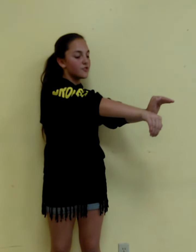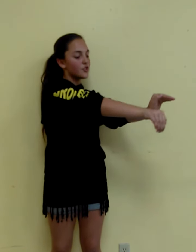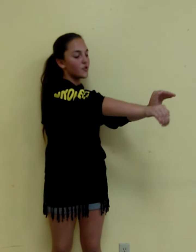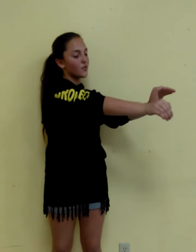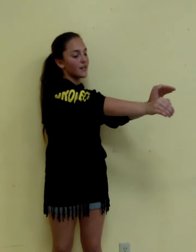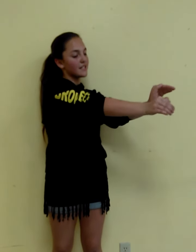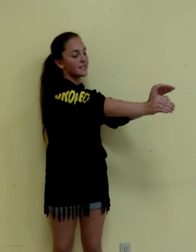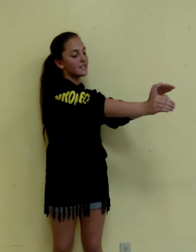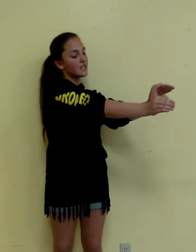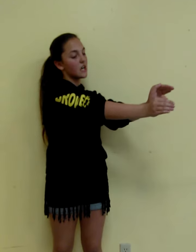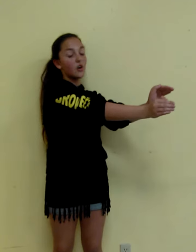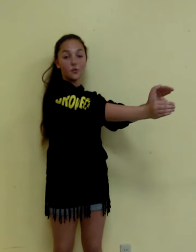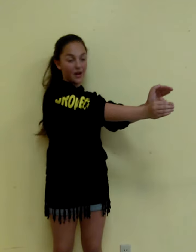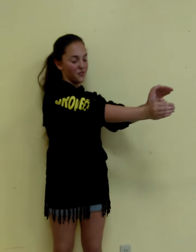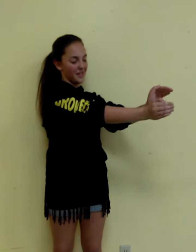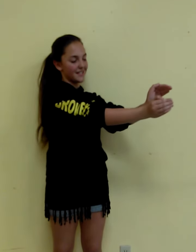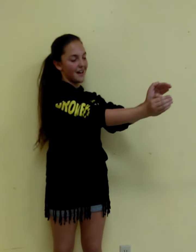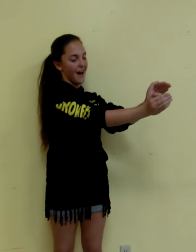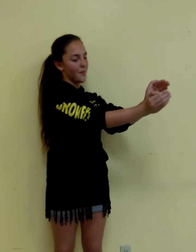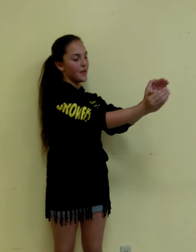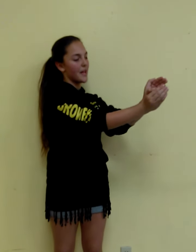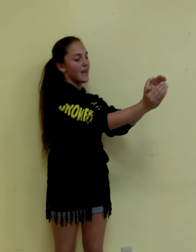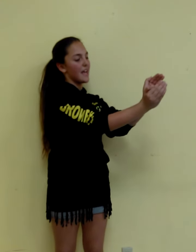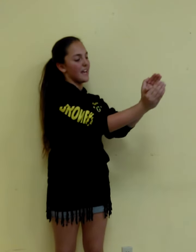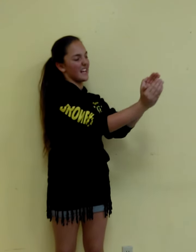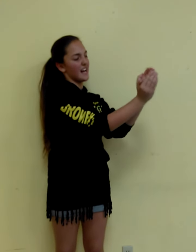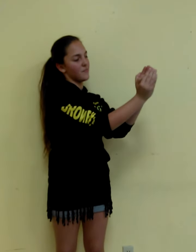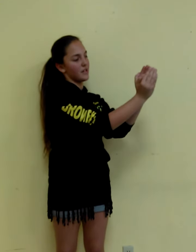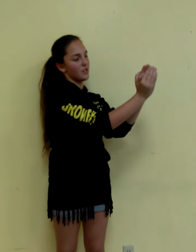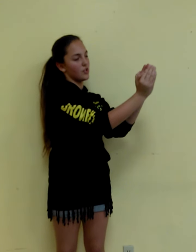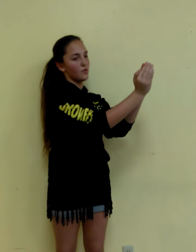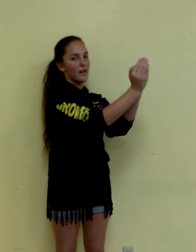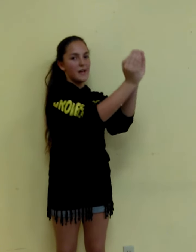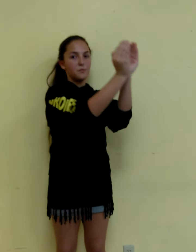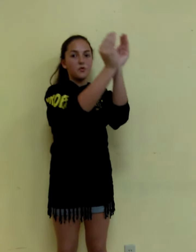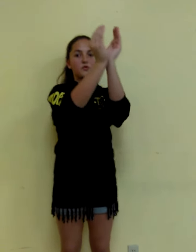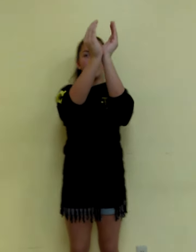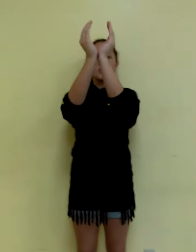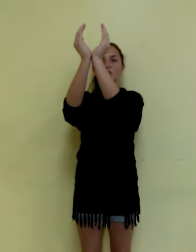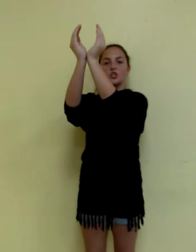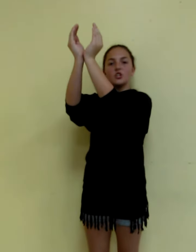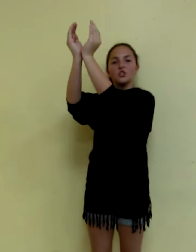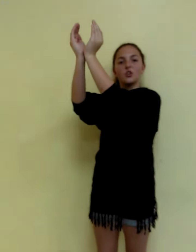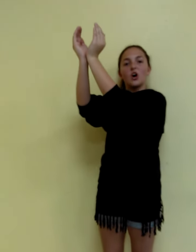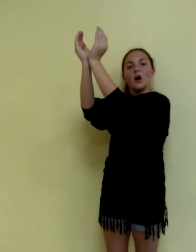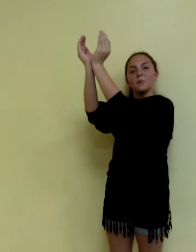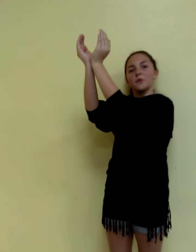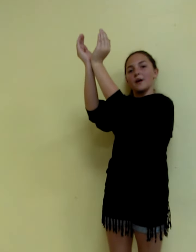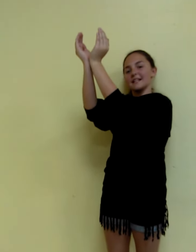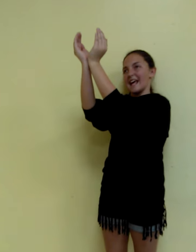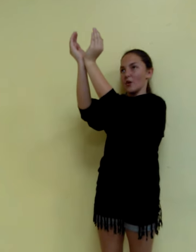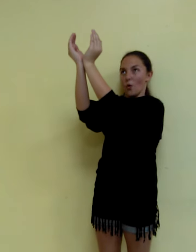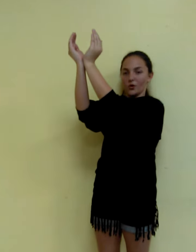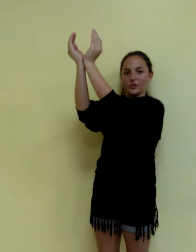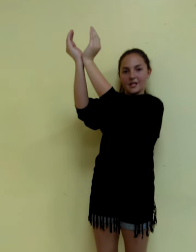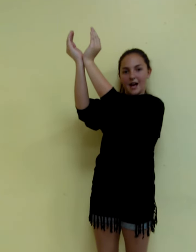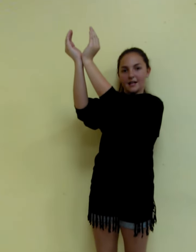your wrist, your right wrist up, and kind of make a U, and move towards your up right hand corner side,